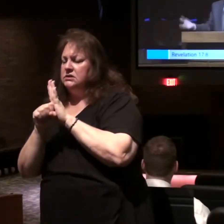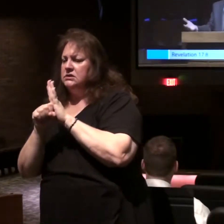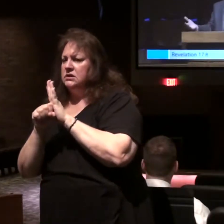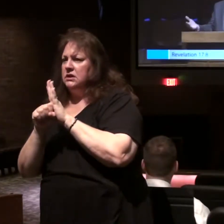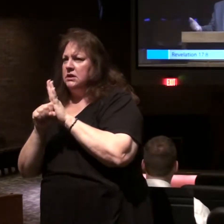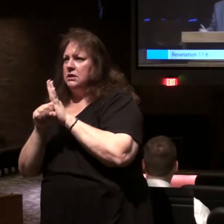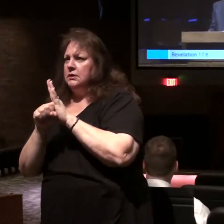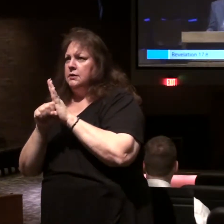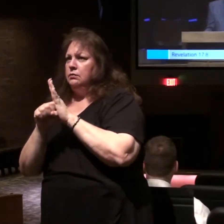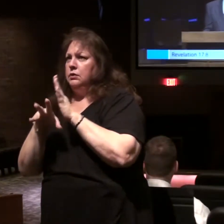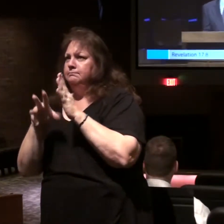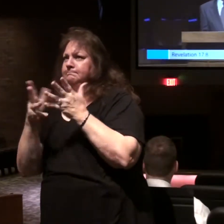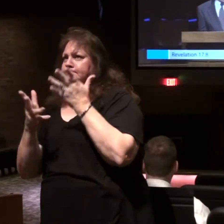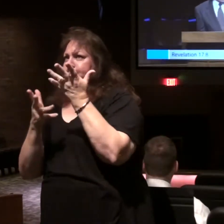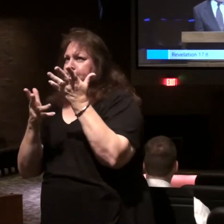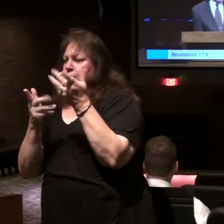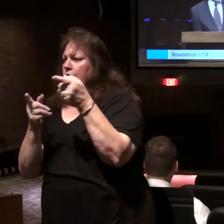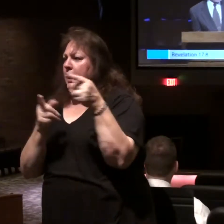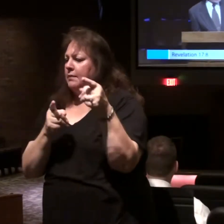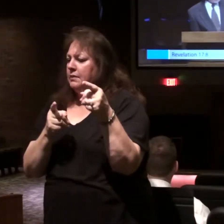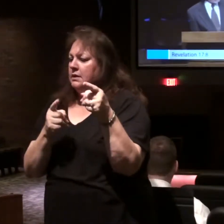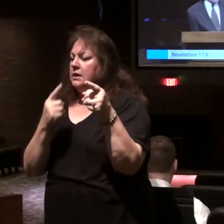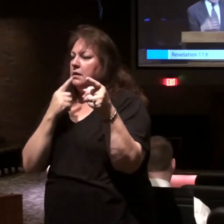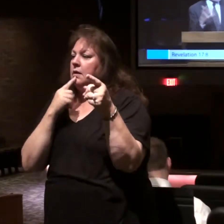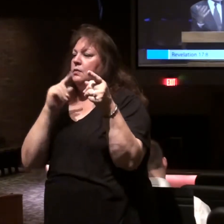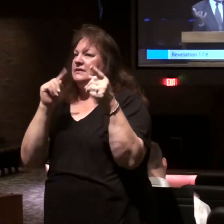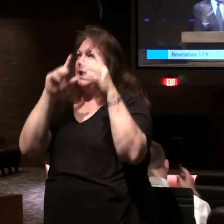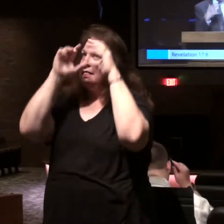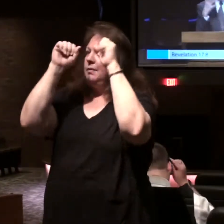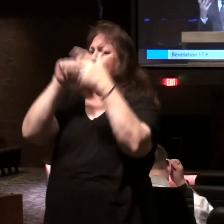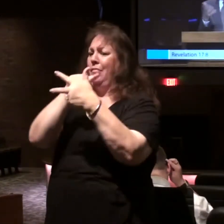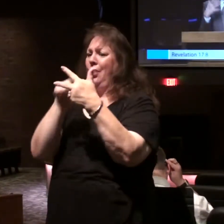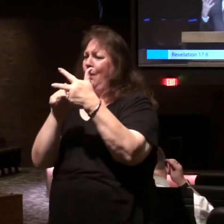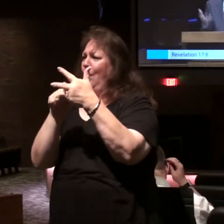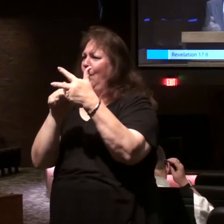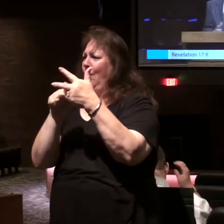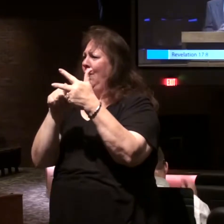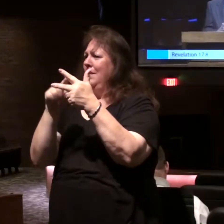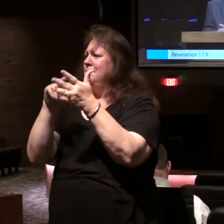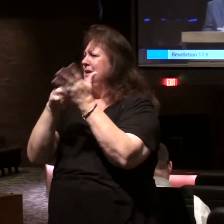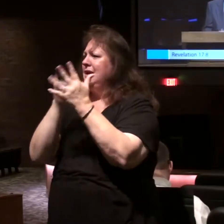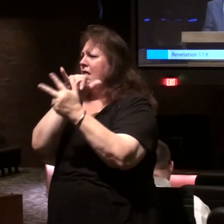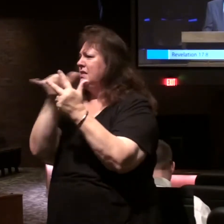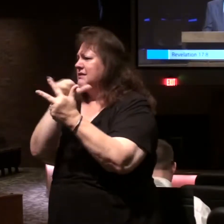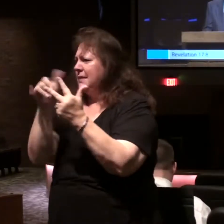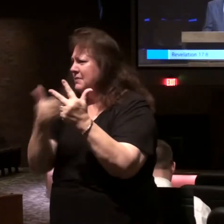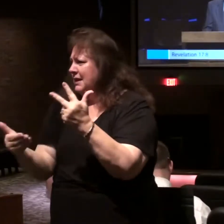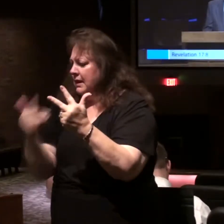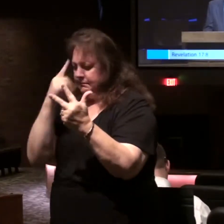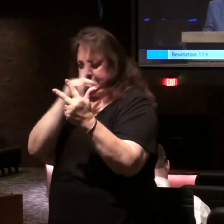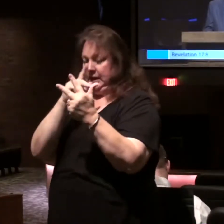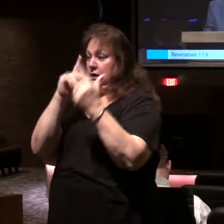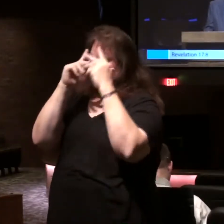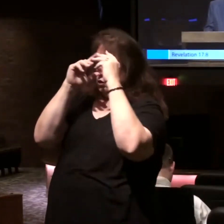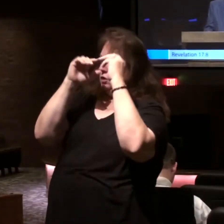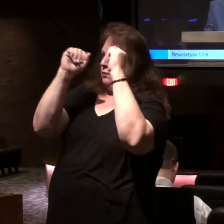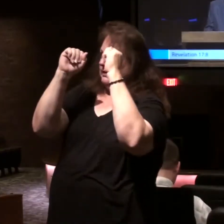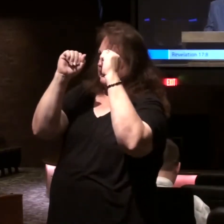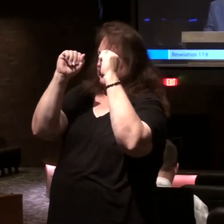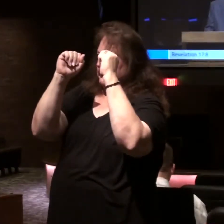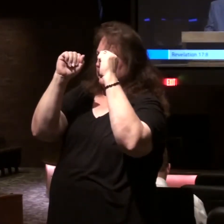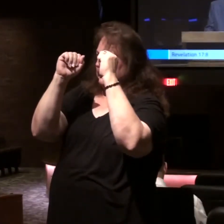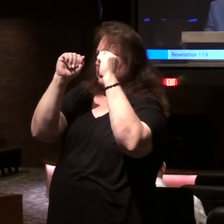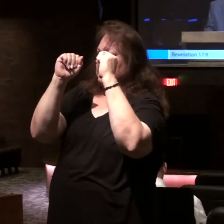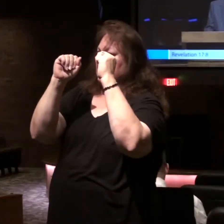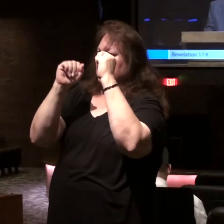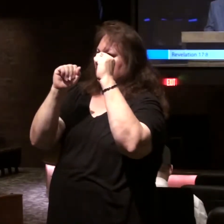to deal with this. And sometimes they have the prep. They use them interchangeably because the king represents the kingdom